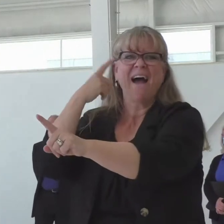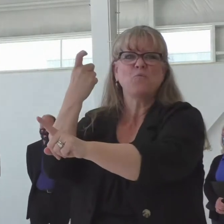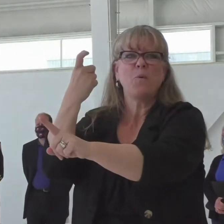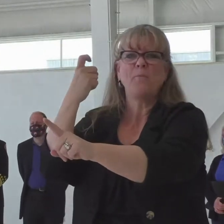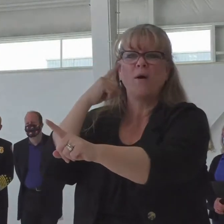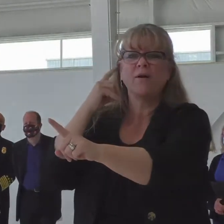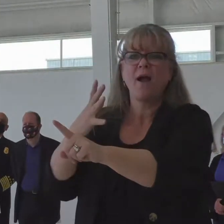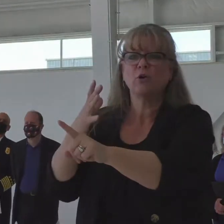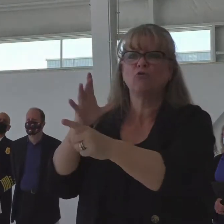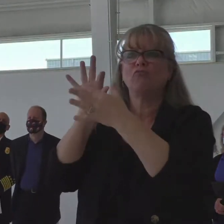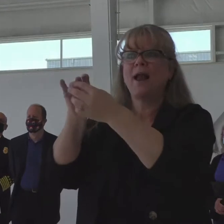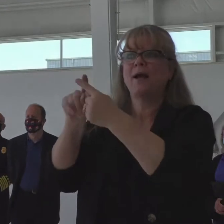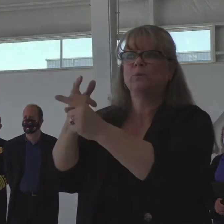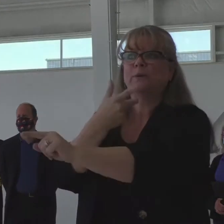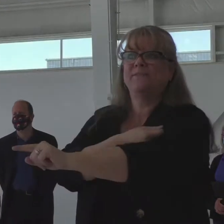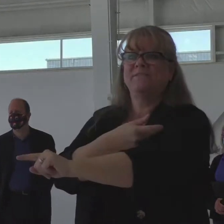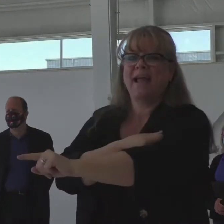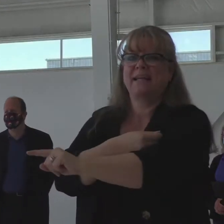Well,